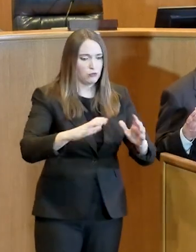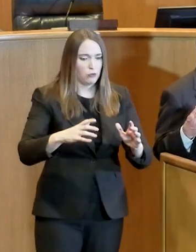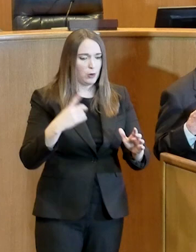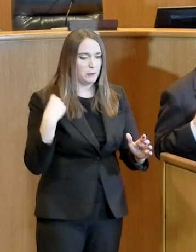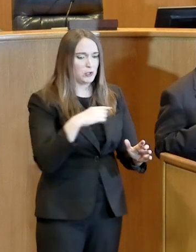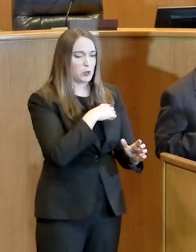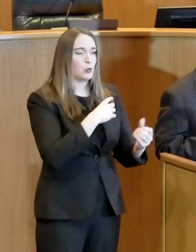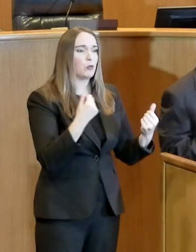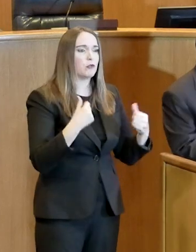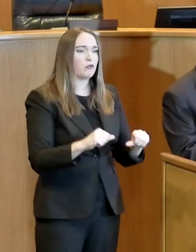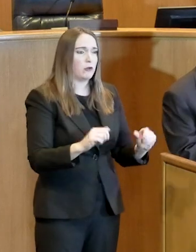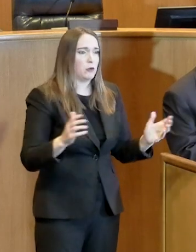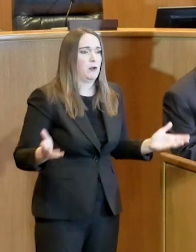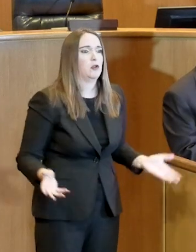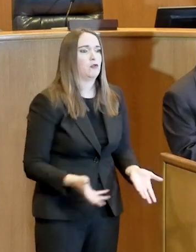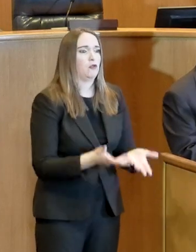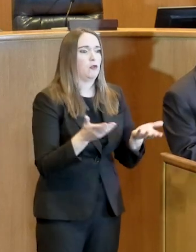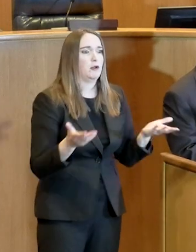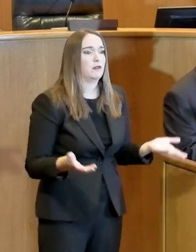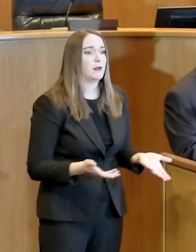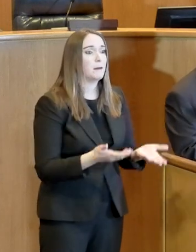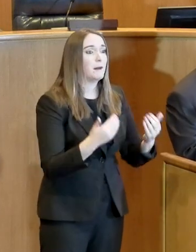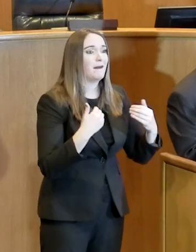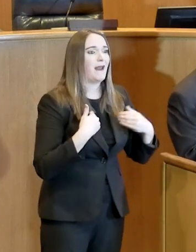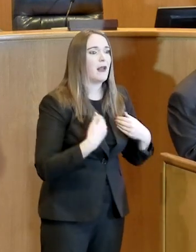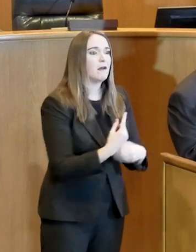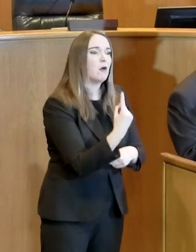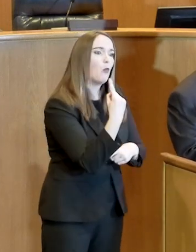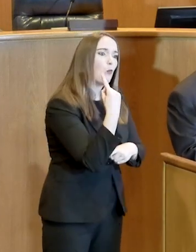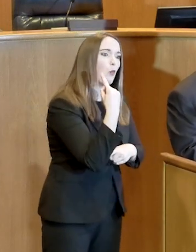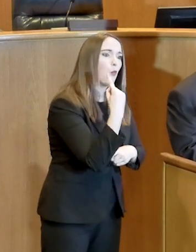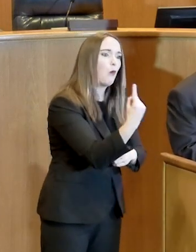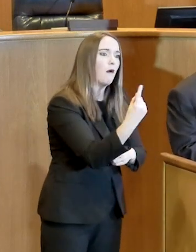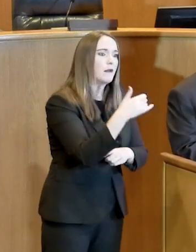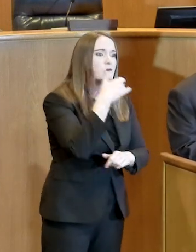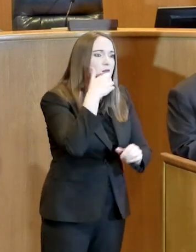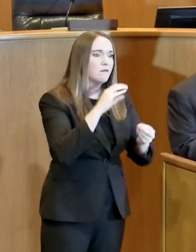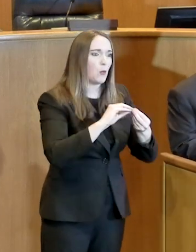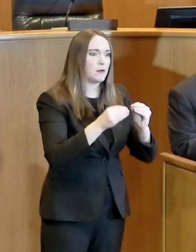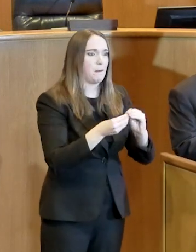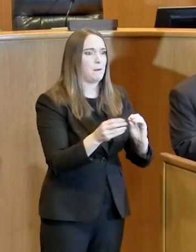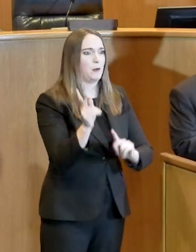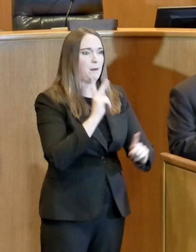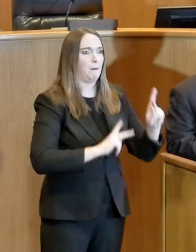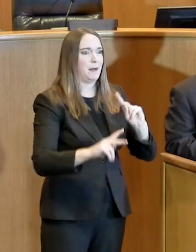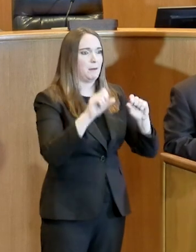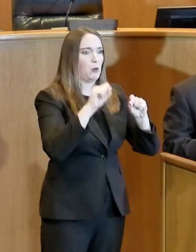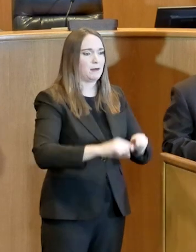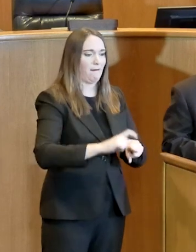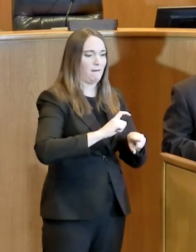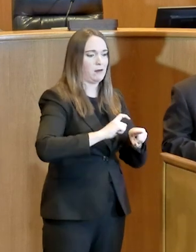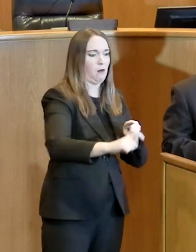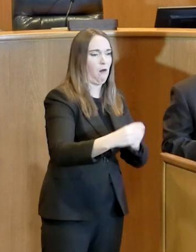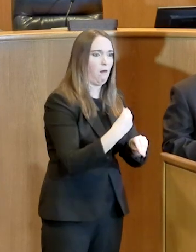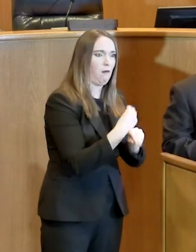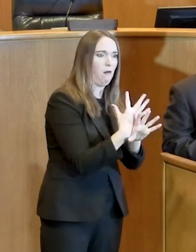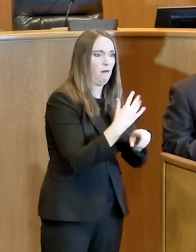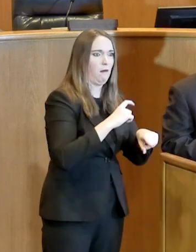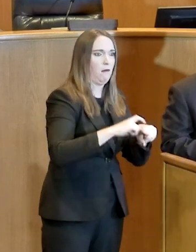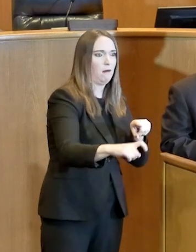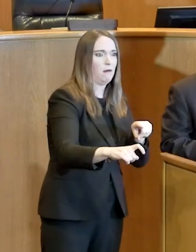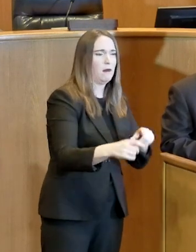own the websites, have one number that folks can call into, and that it will, or one website